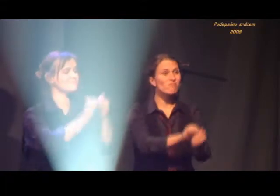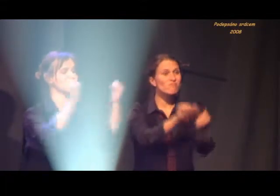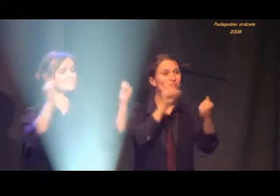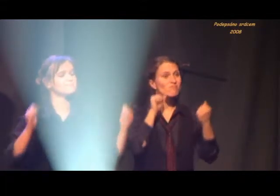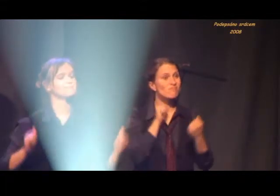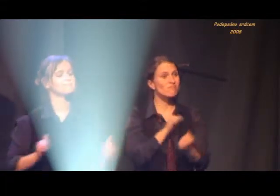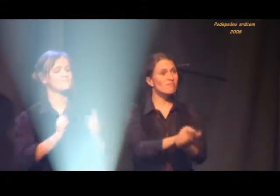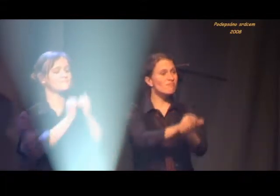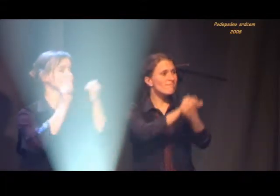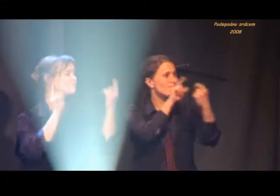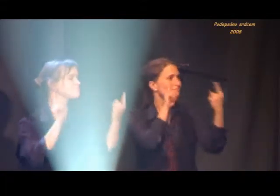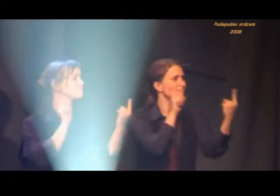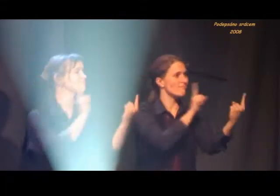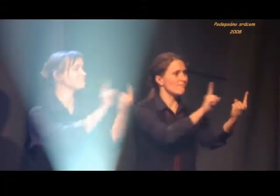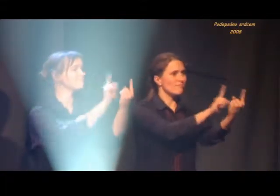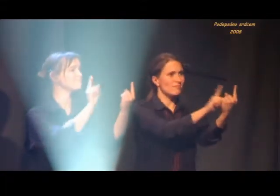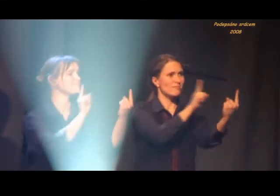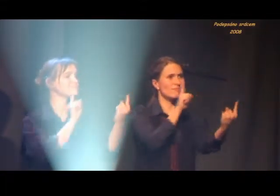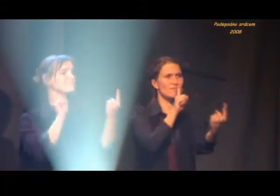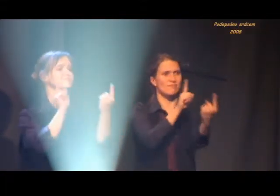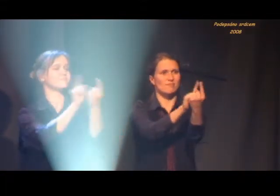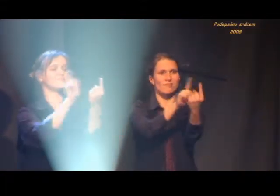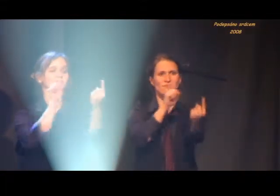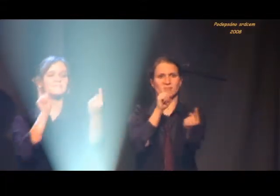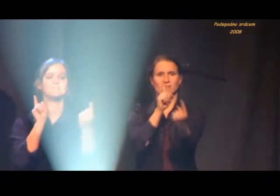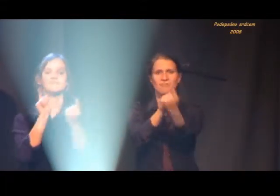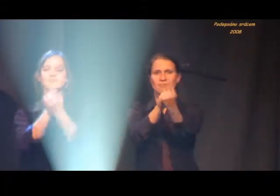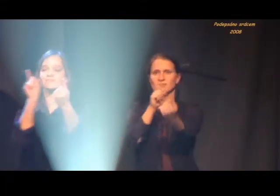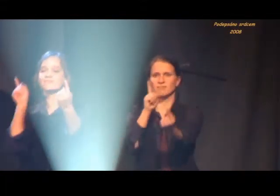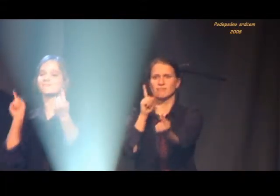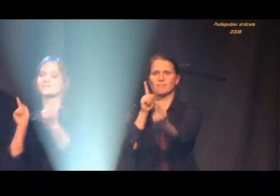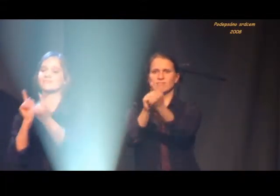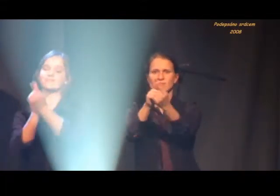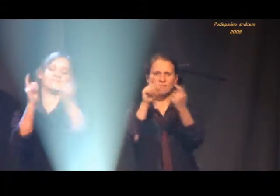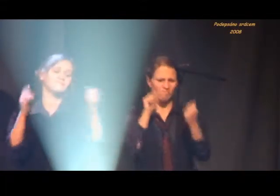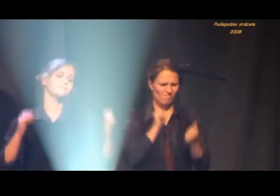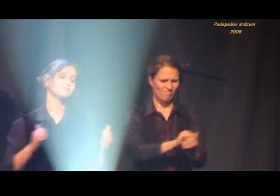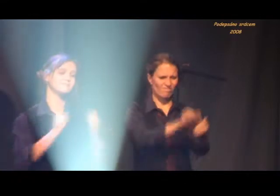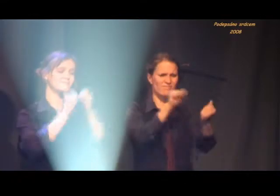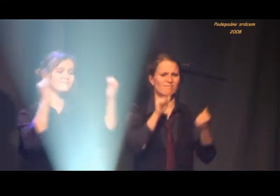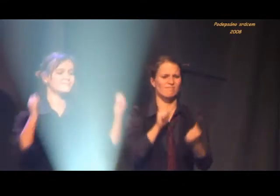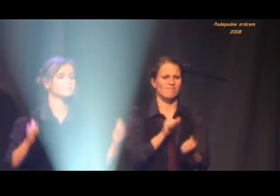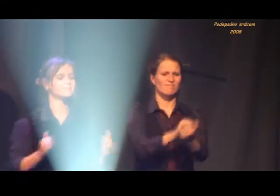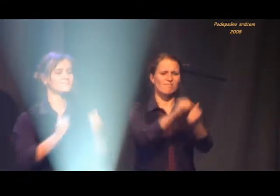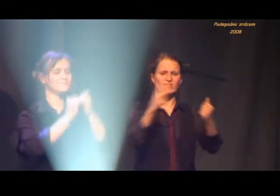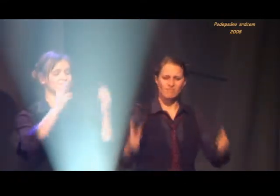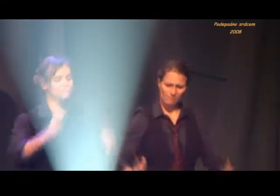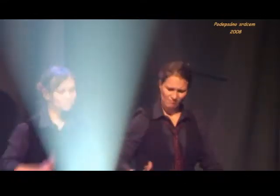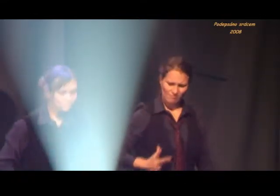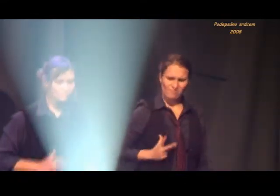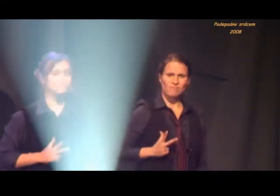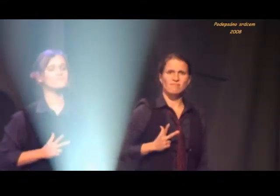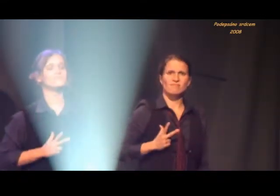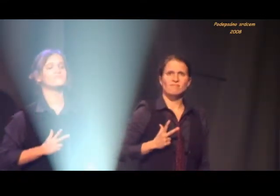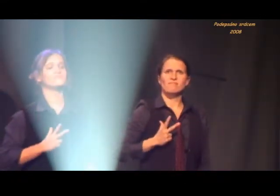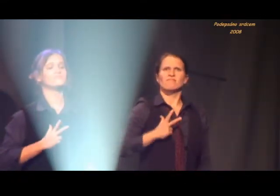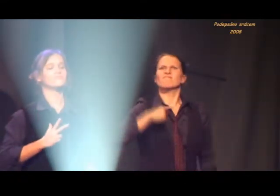way. more than I